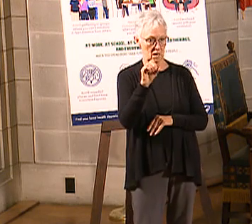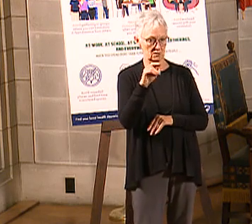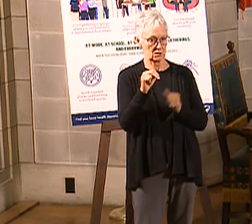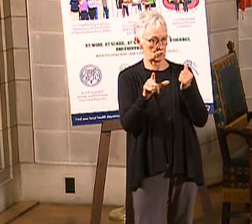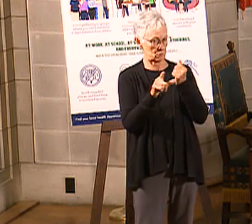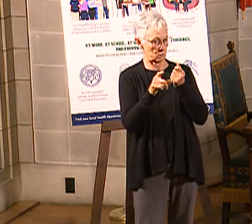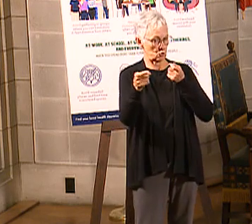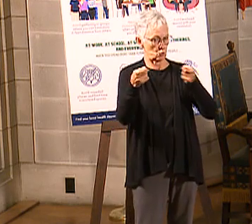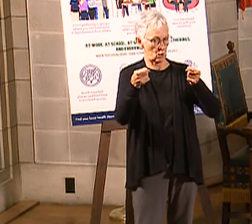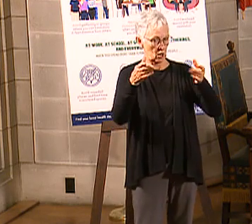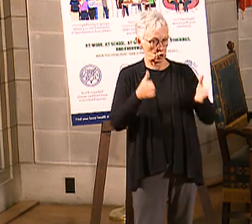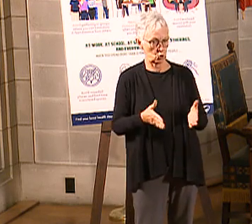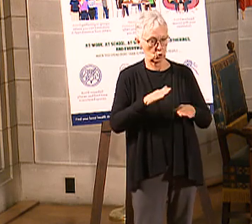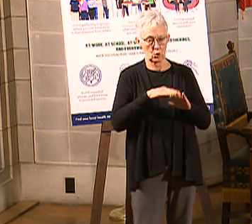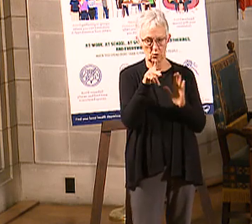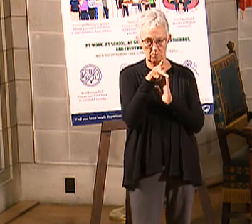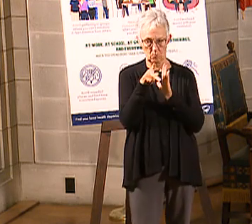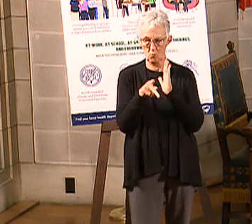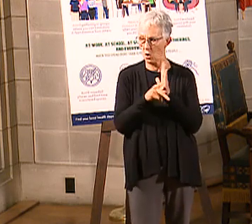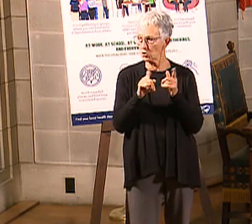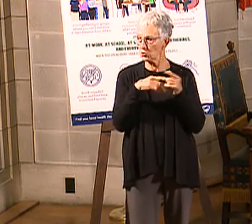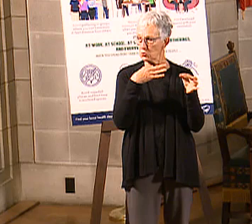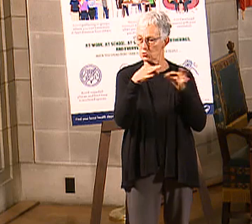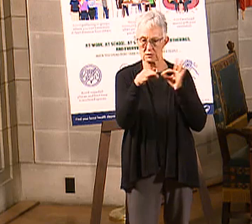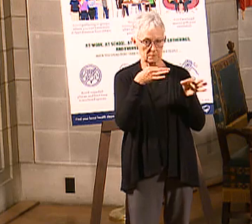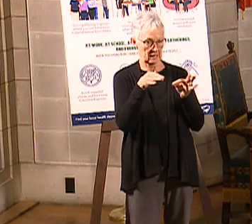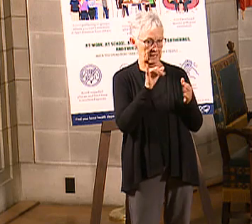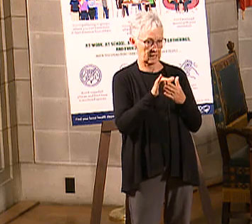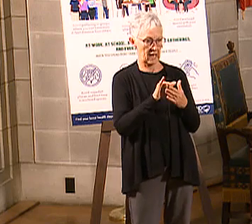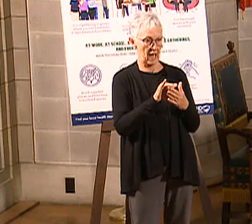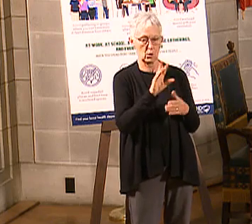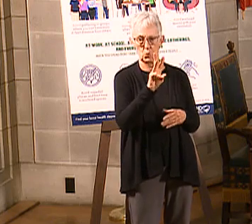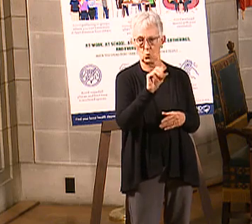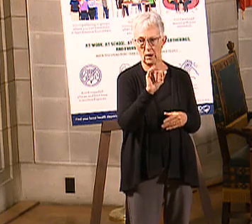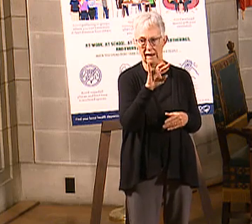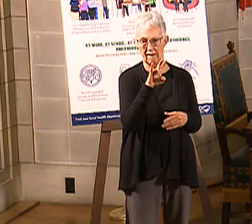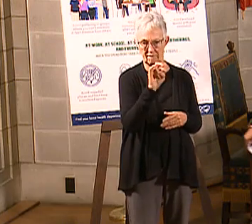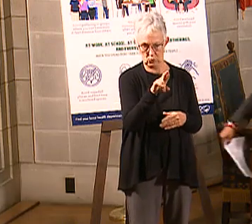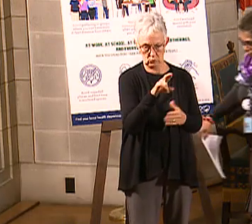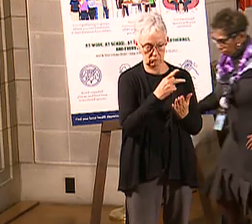to talk specifically about the 1115 waiver. Nate?